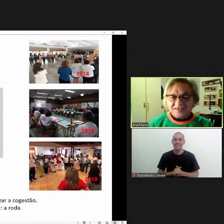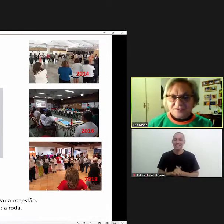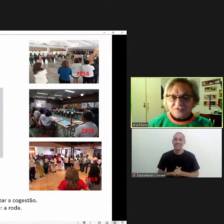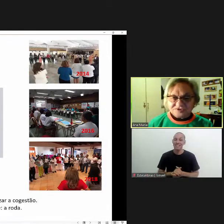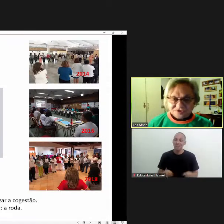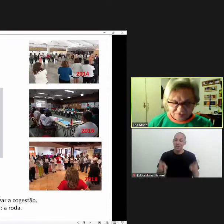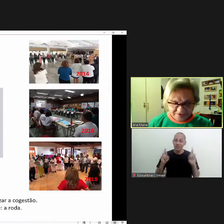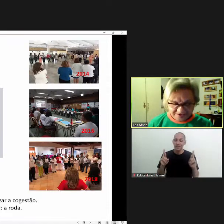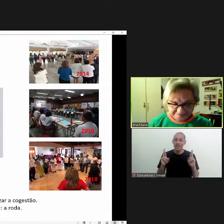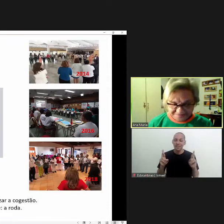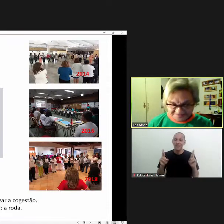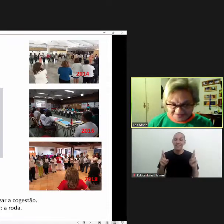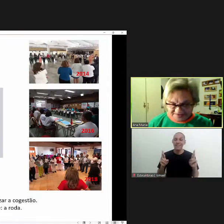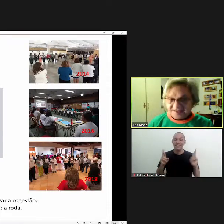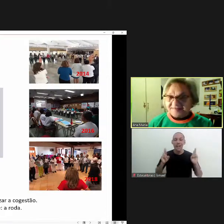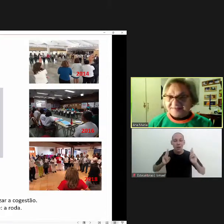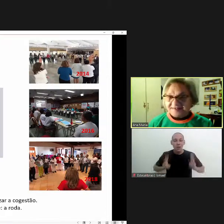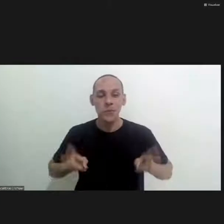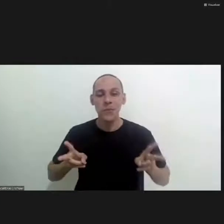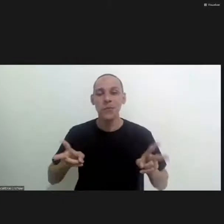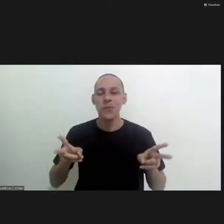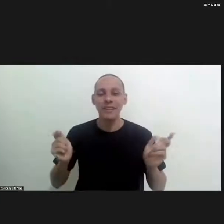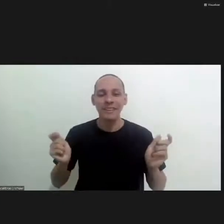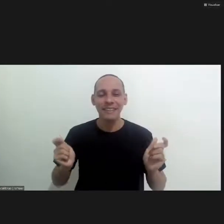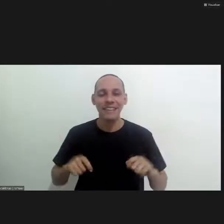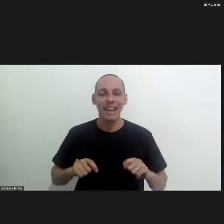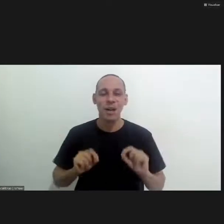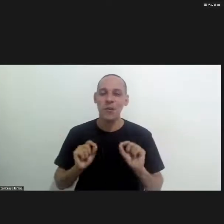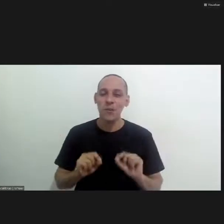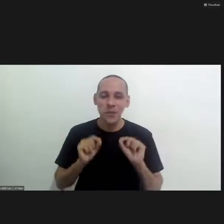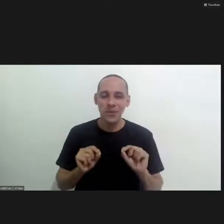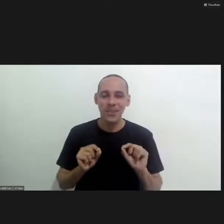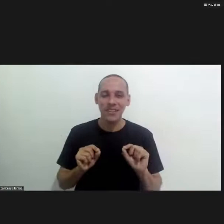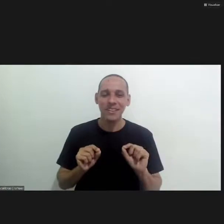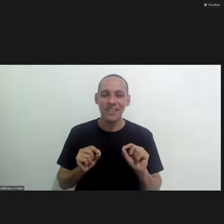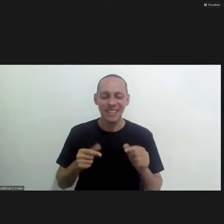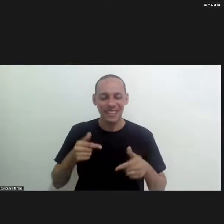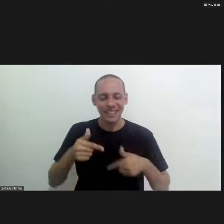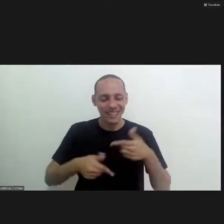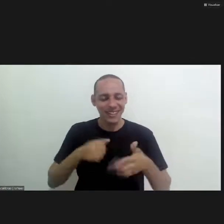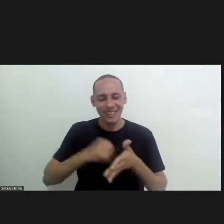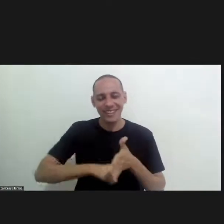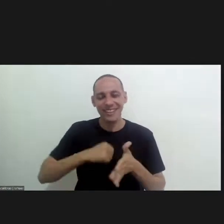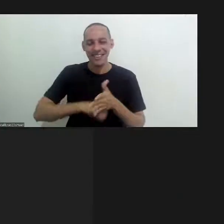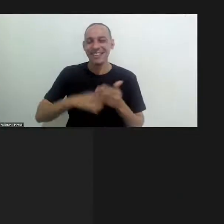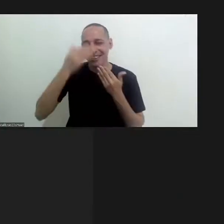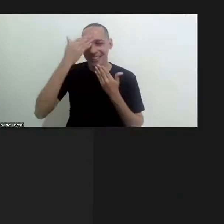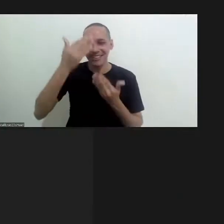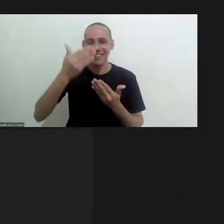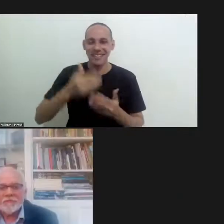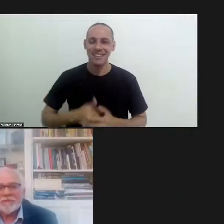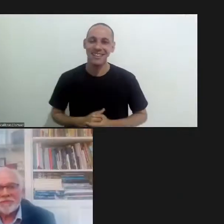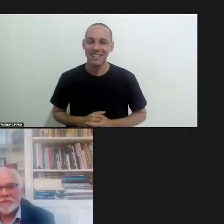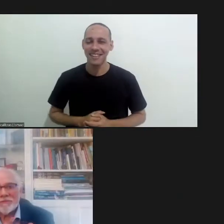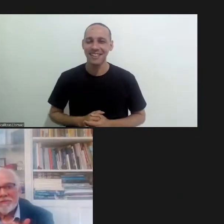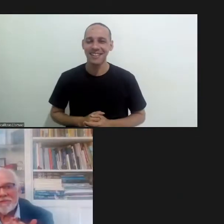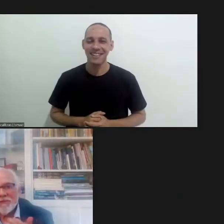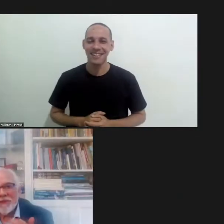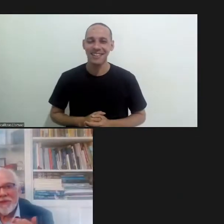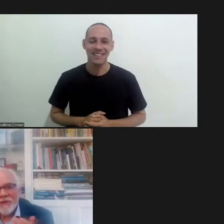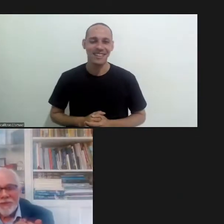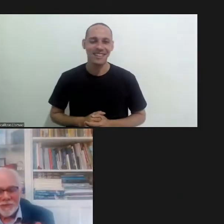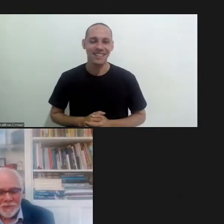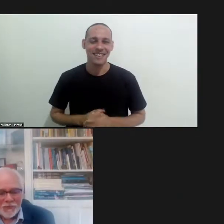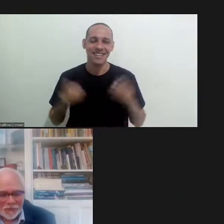here and i hope to be able to continue in this journey thank you very much